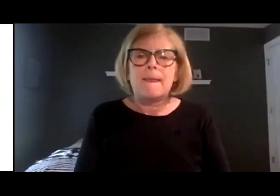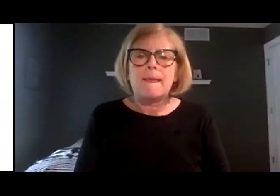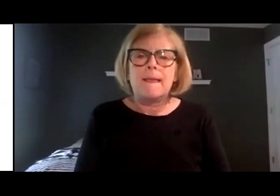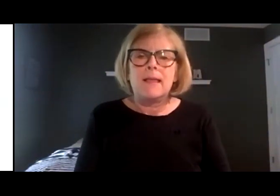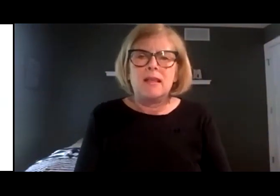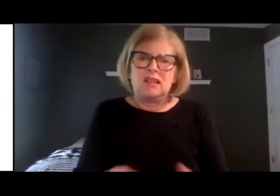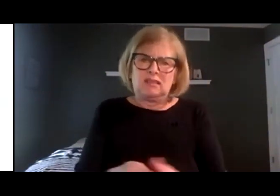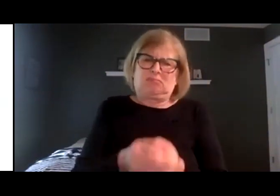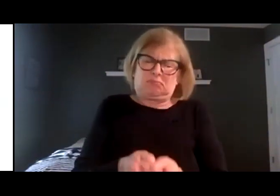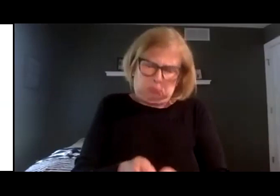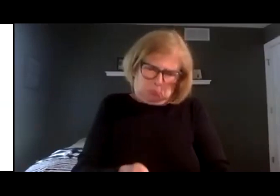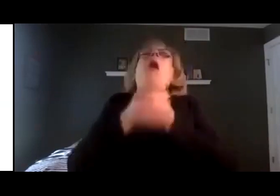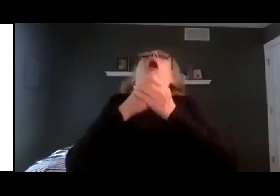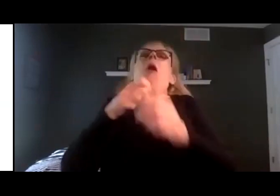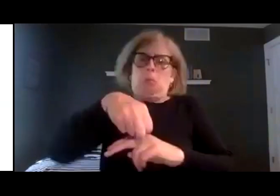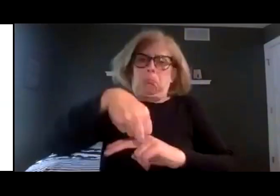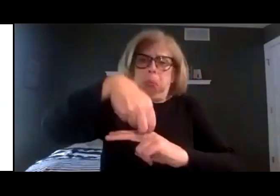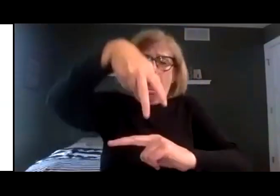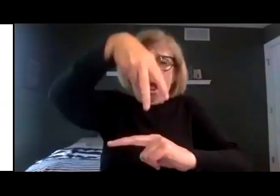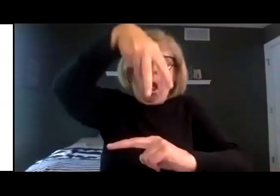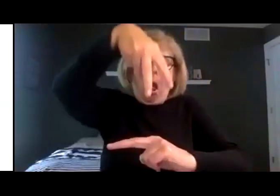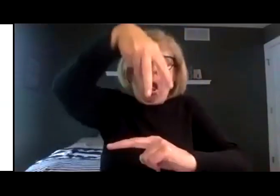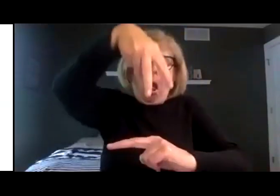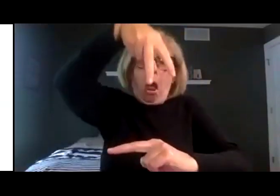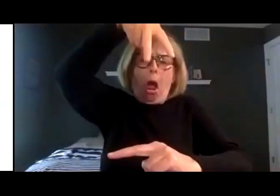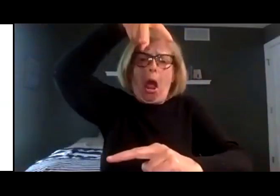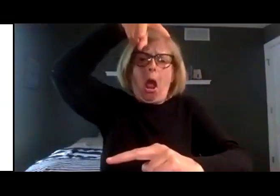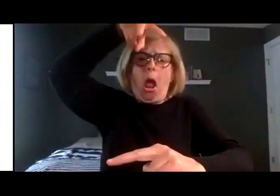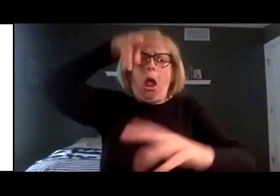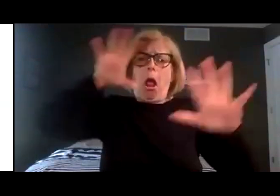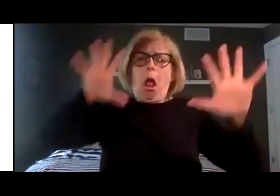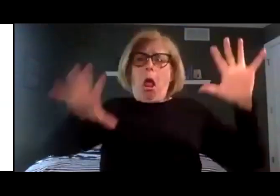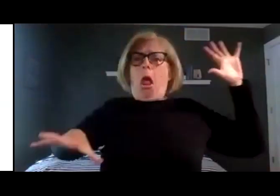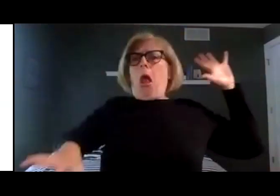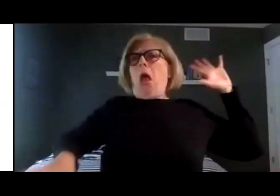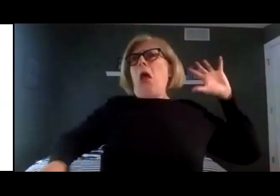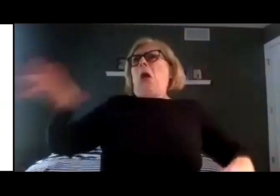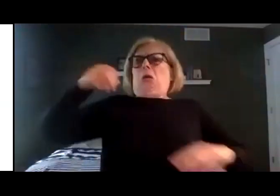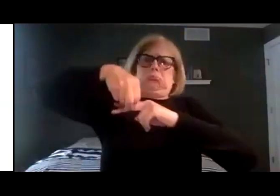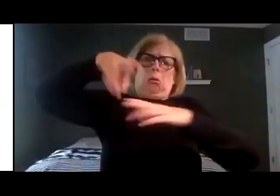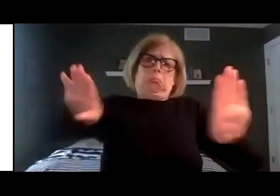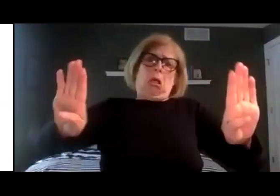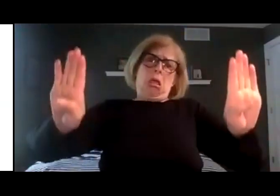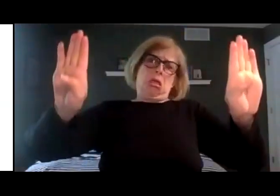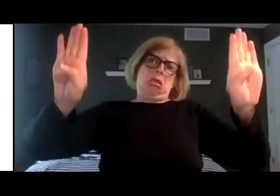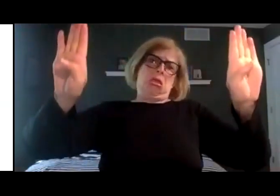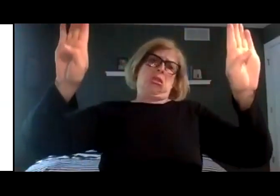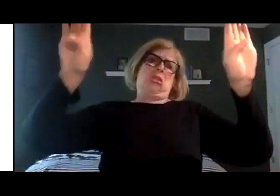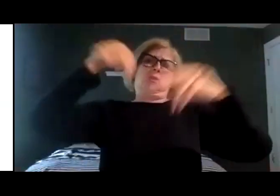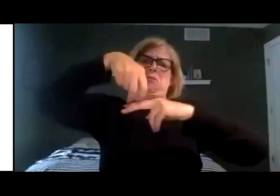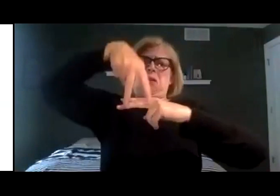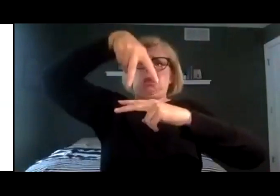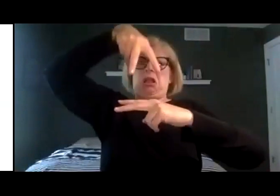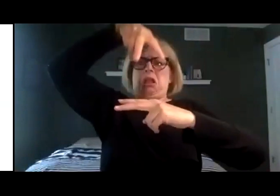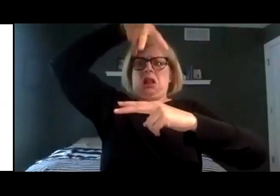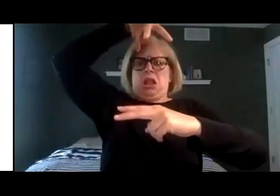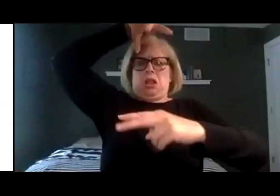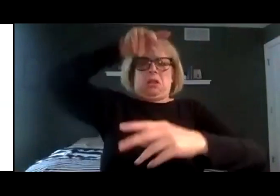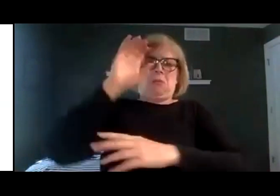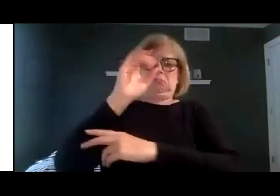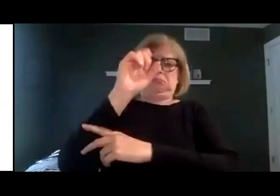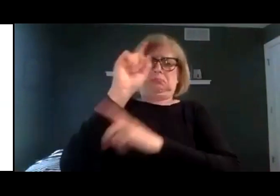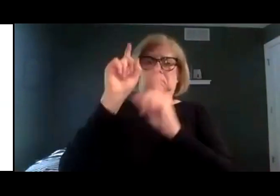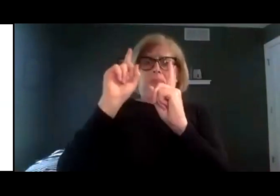He yanked and pulled with both paws until, pop, off came the button